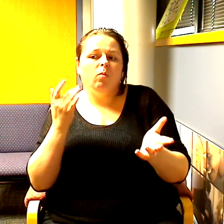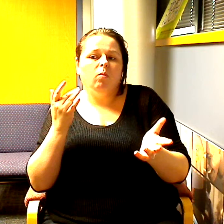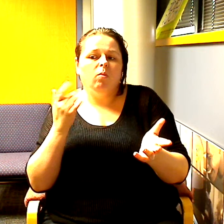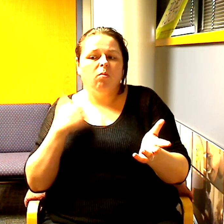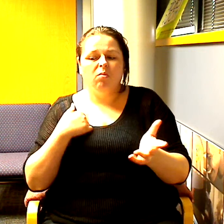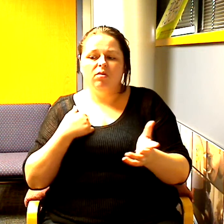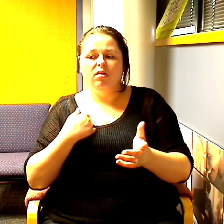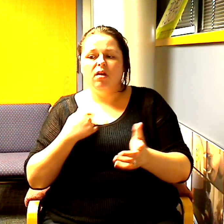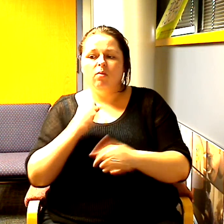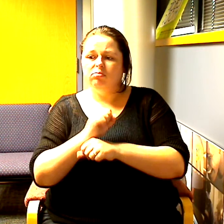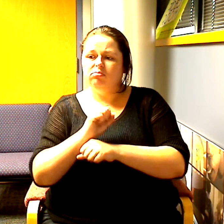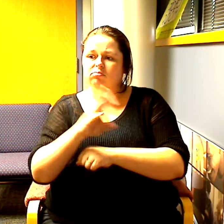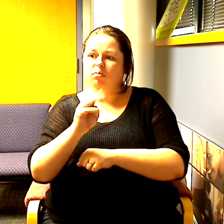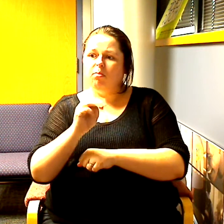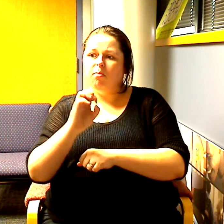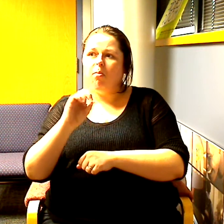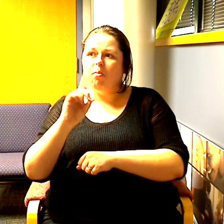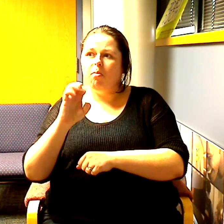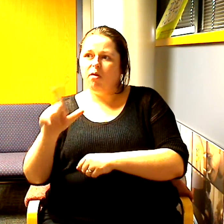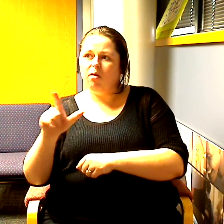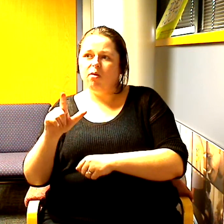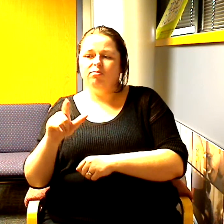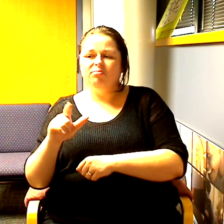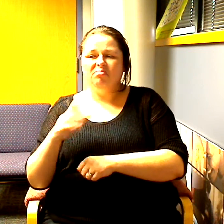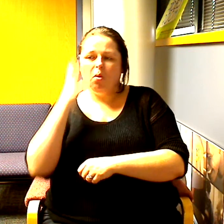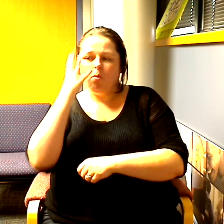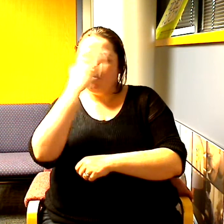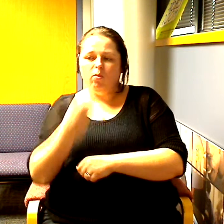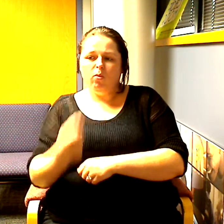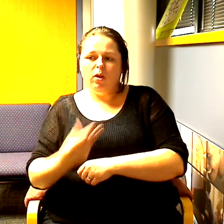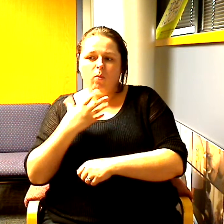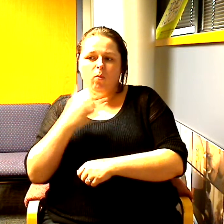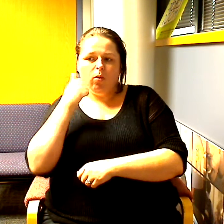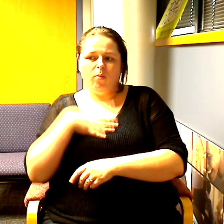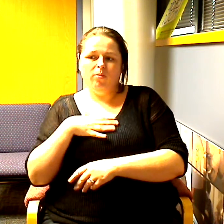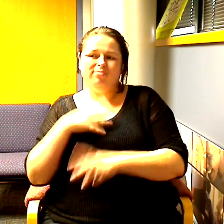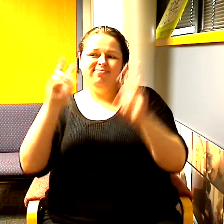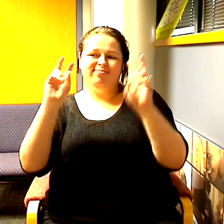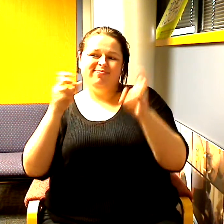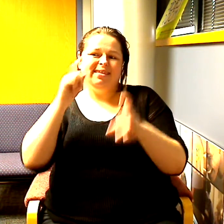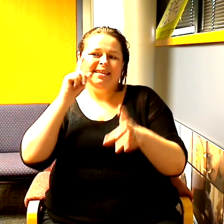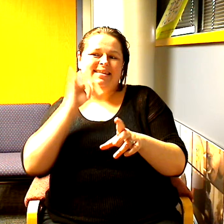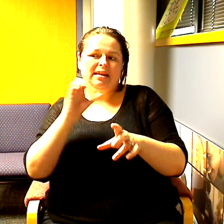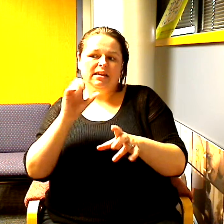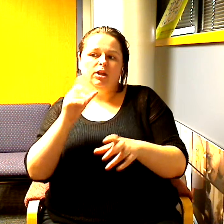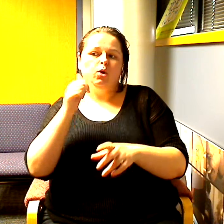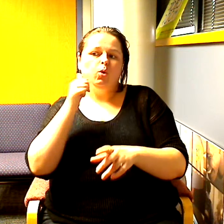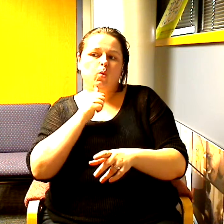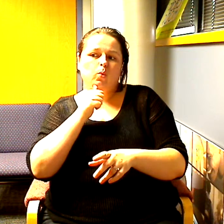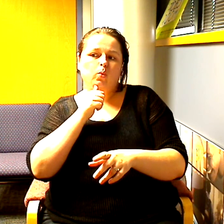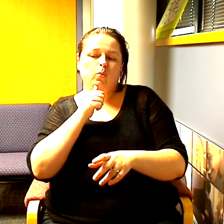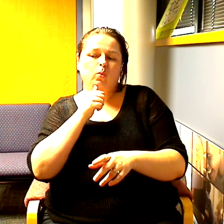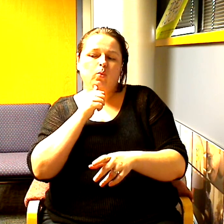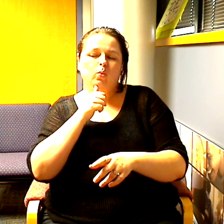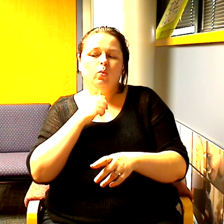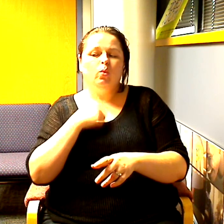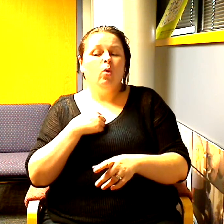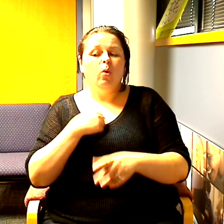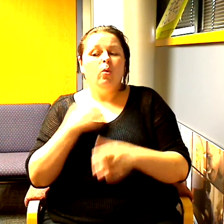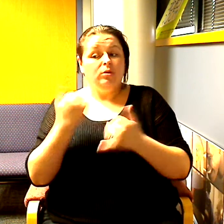on this stage because I am a pretty white woman in my industry we call that a sexy girl and I'm gonna answer the questions that people always